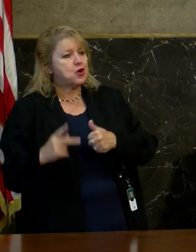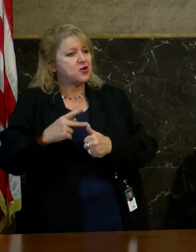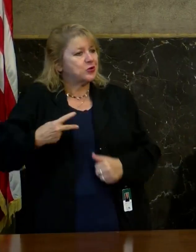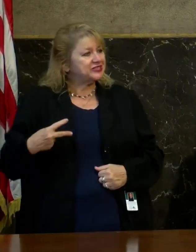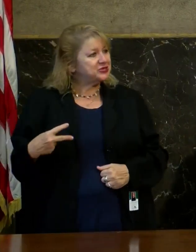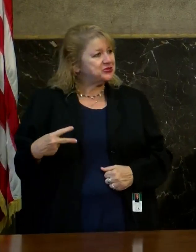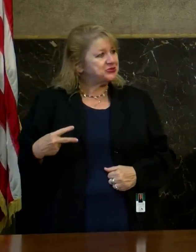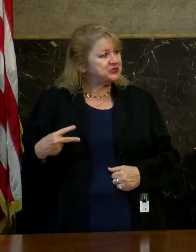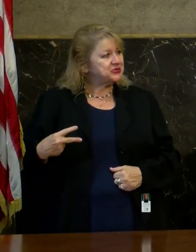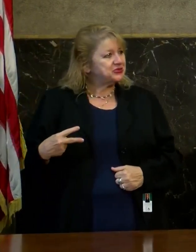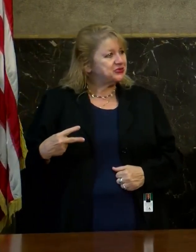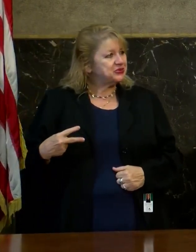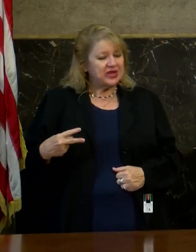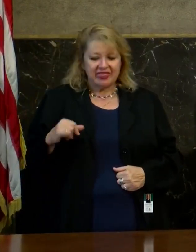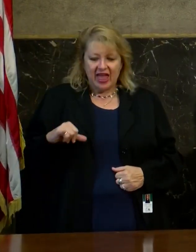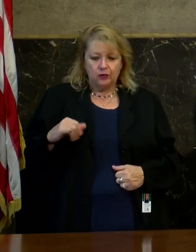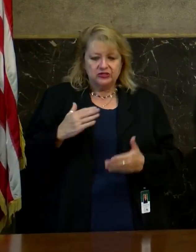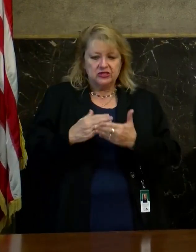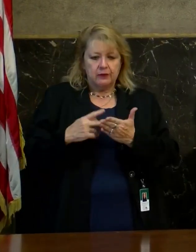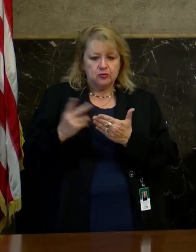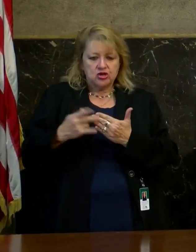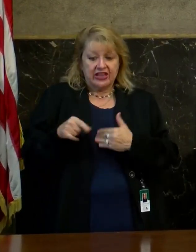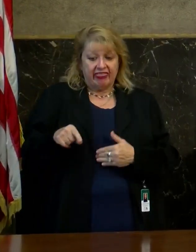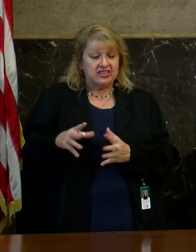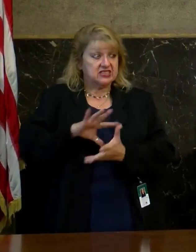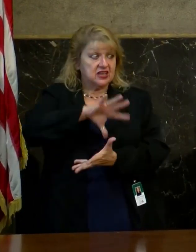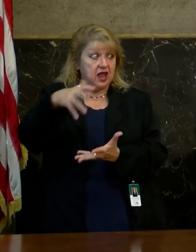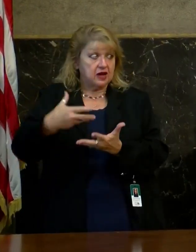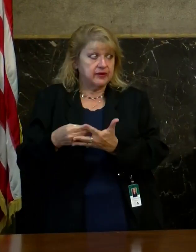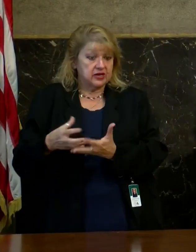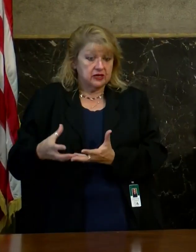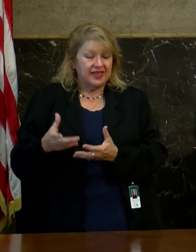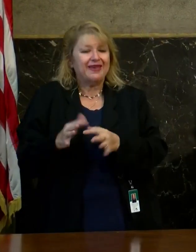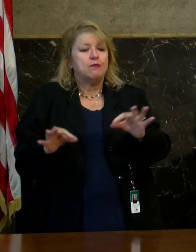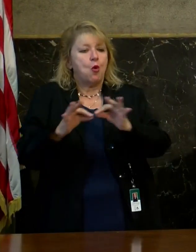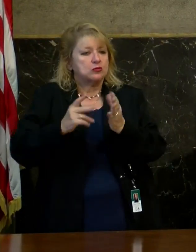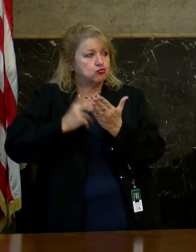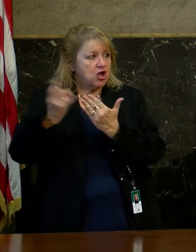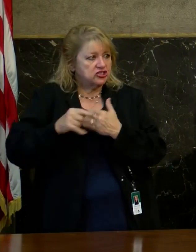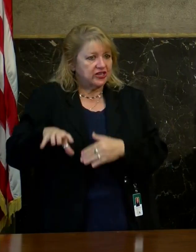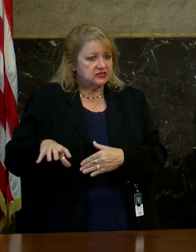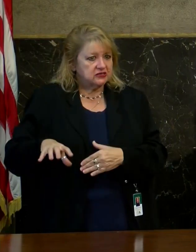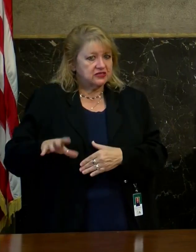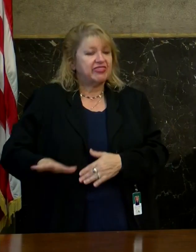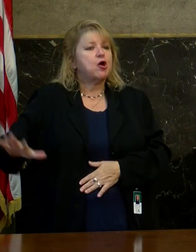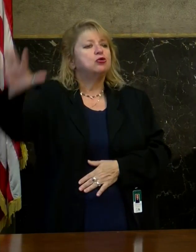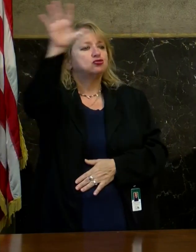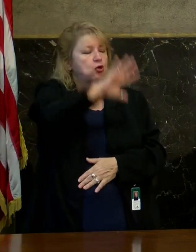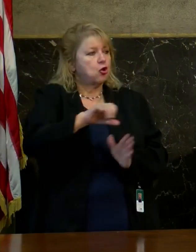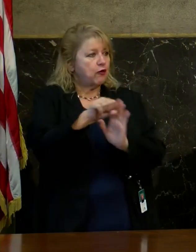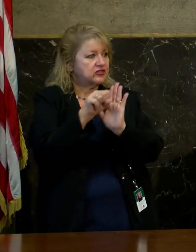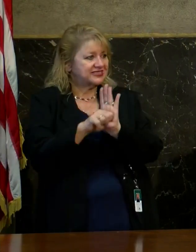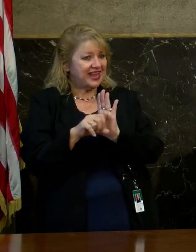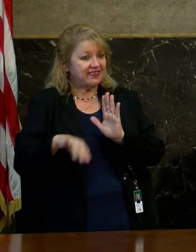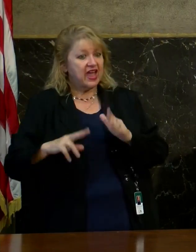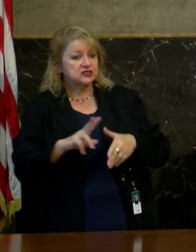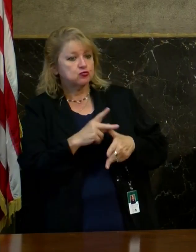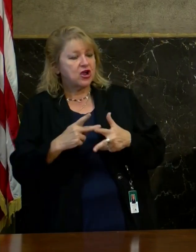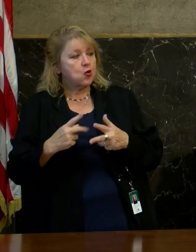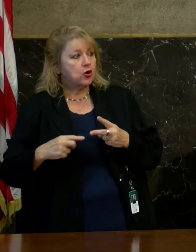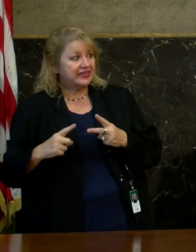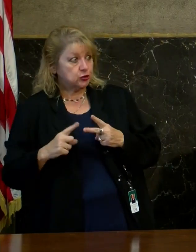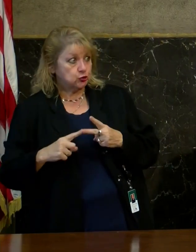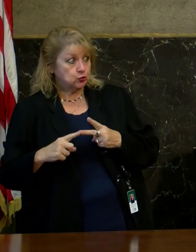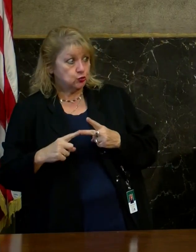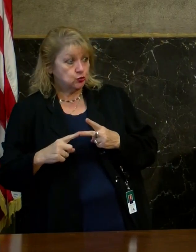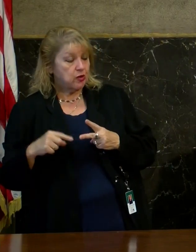very significant amount of funding very important projects and those projects are all over the state so I received